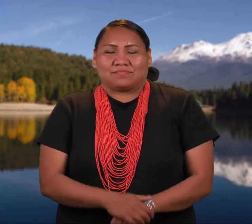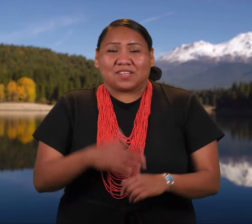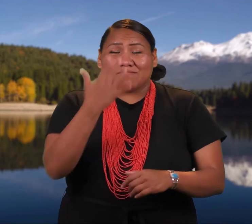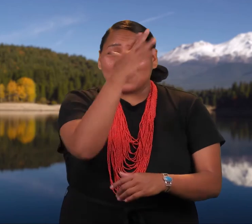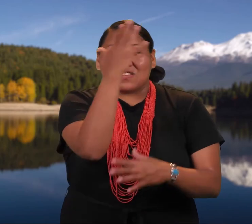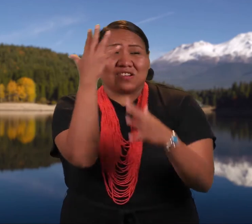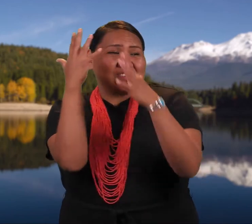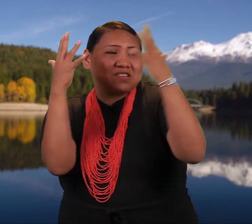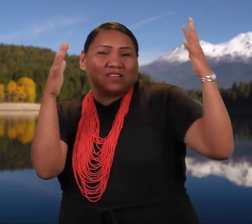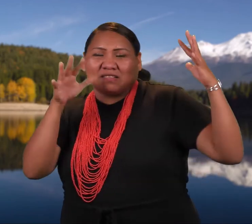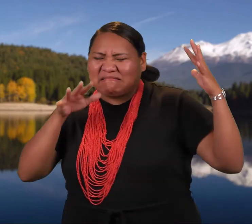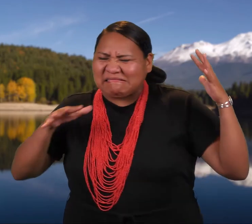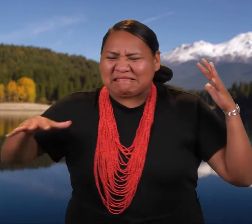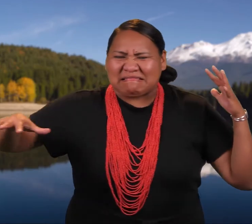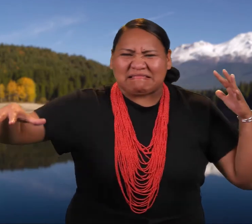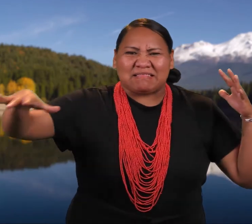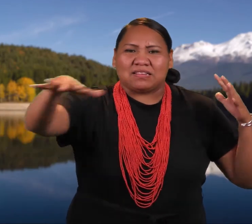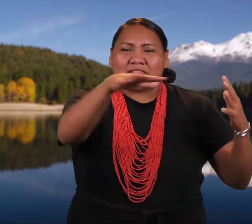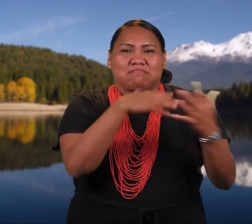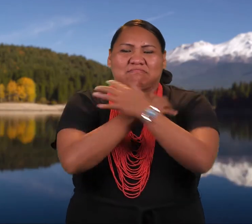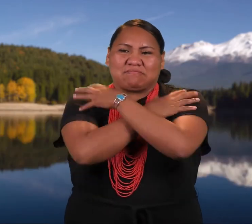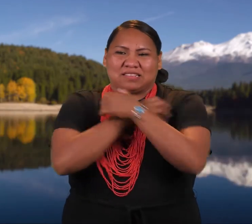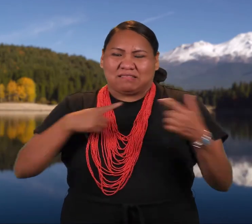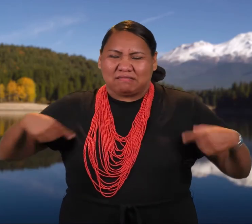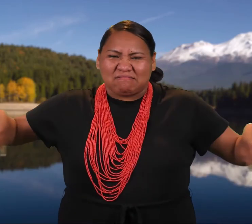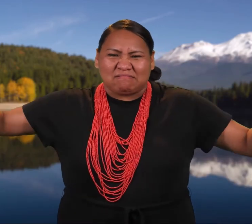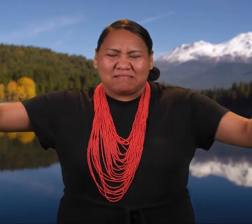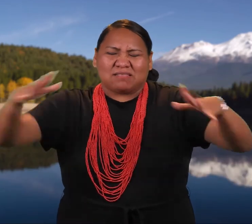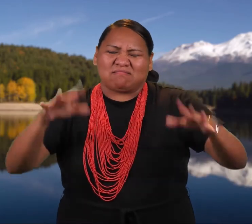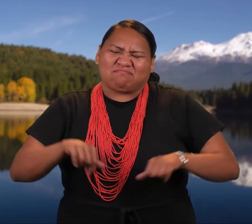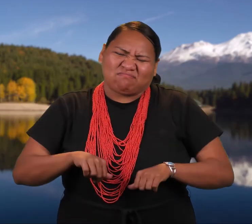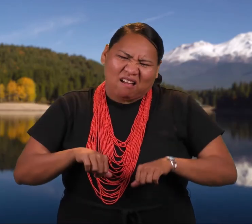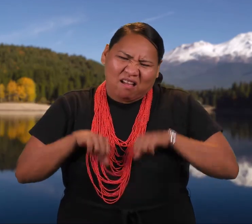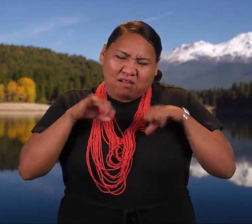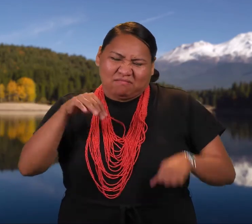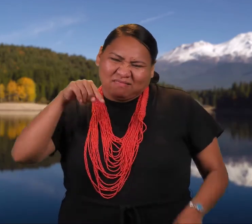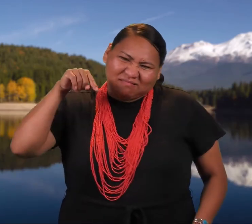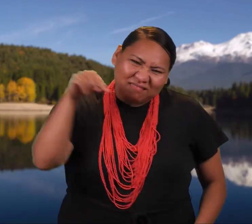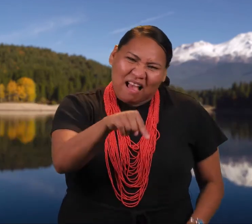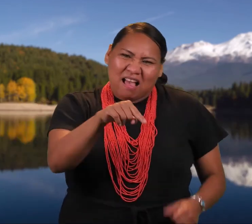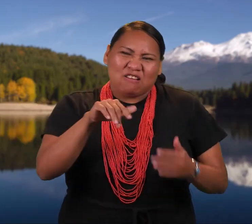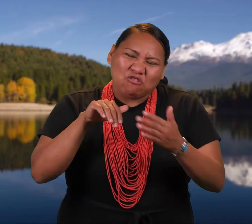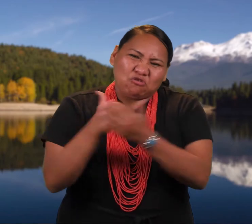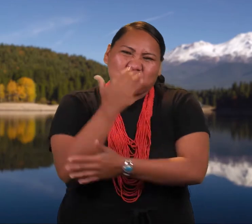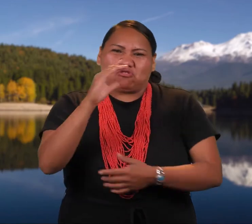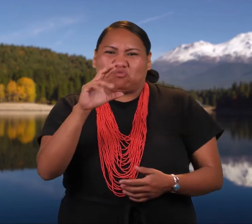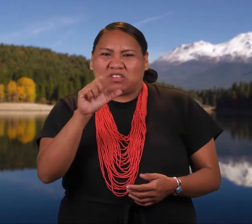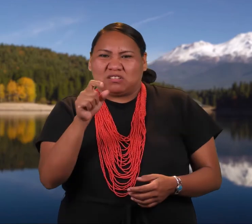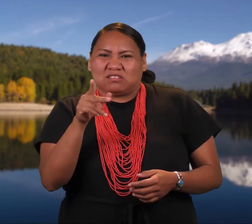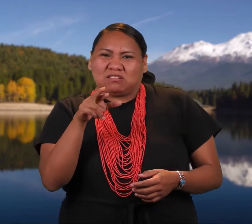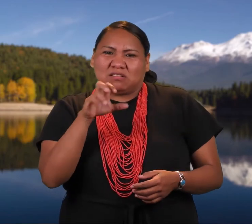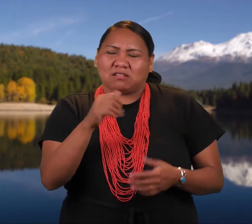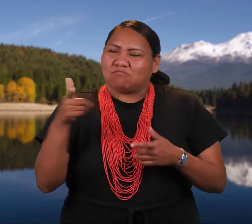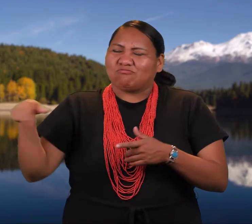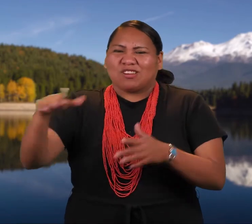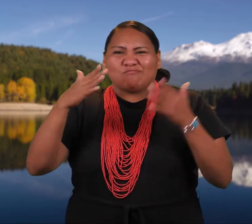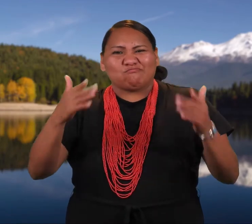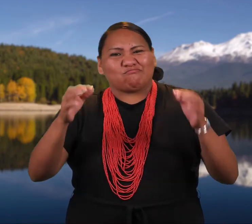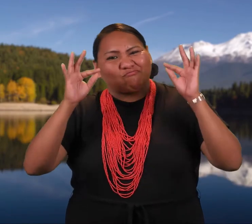All the grizzly bears All the the forest were so proud of these new creatures that they made a lodge for their red-haired mother